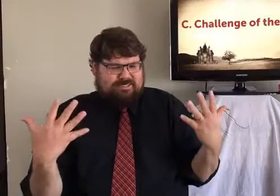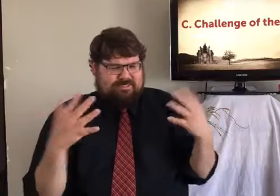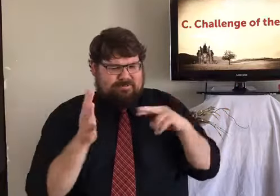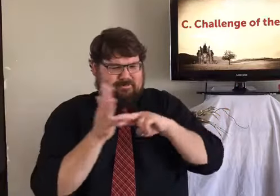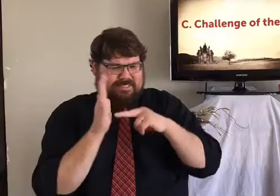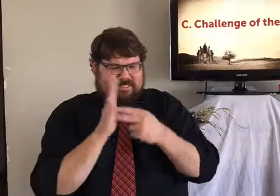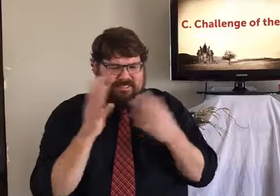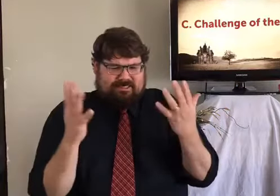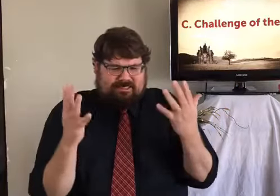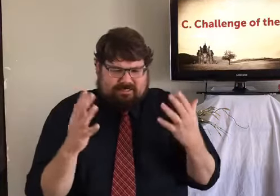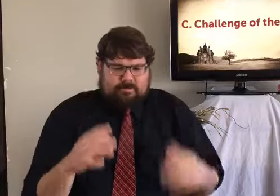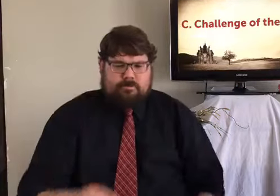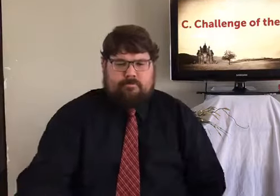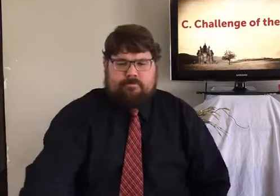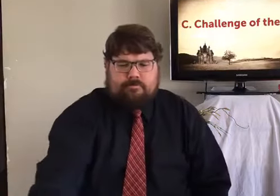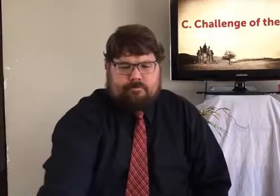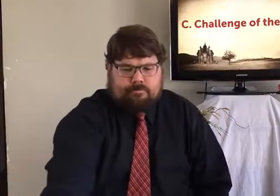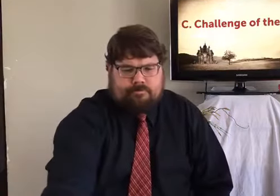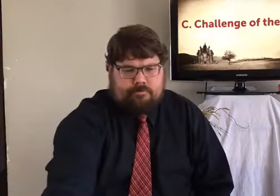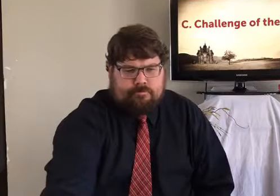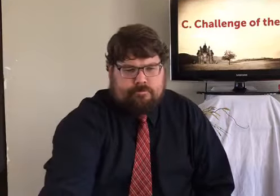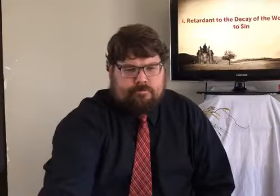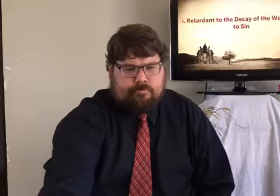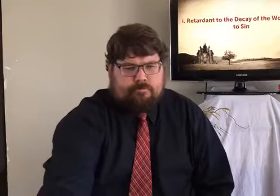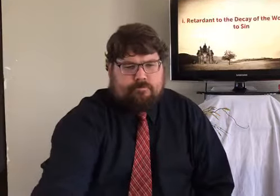You are salt. What does that mean?